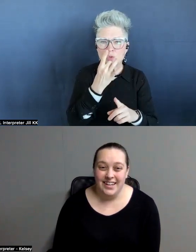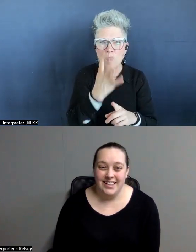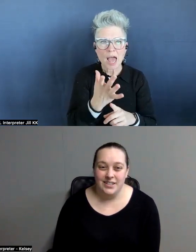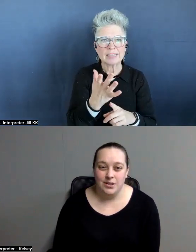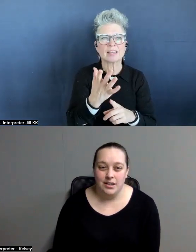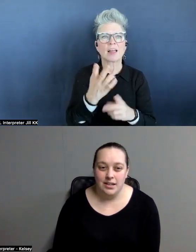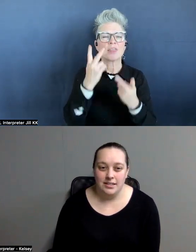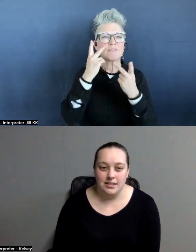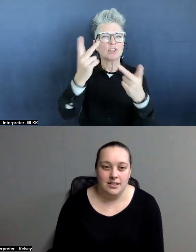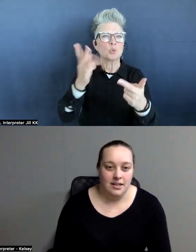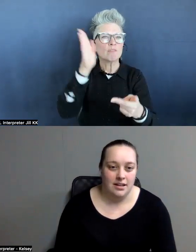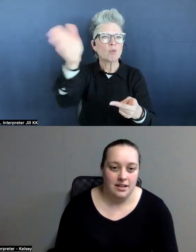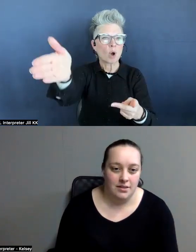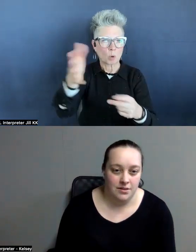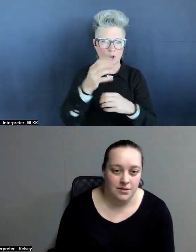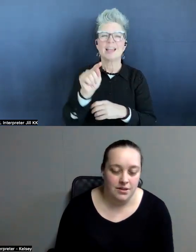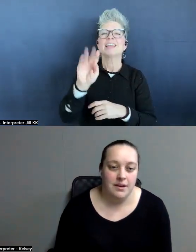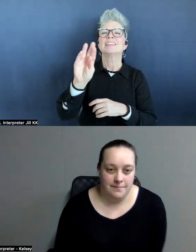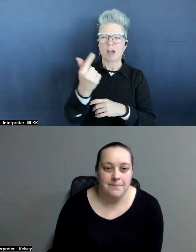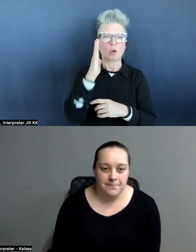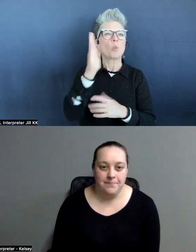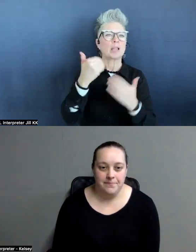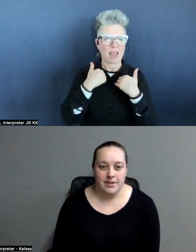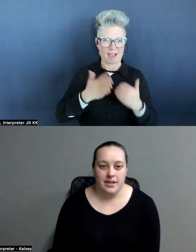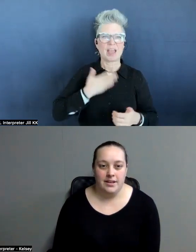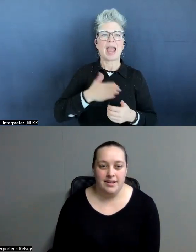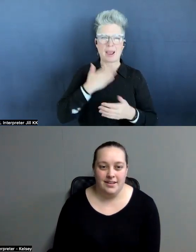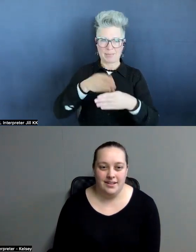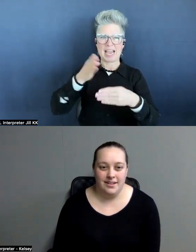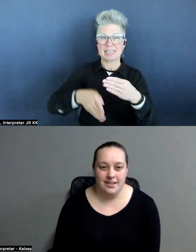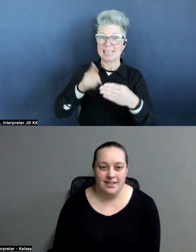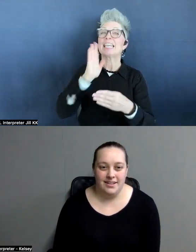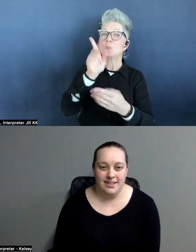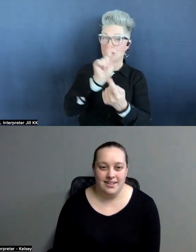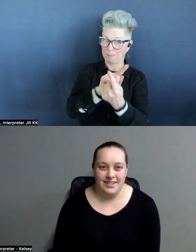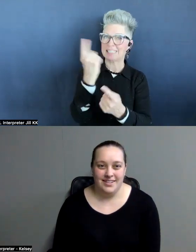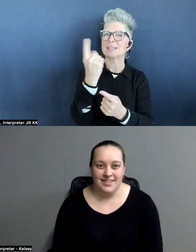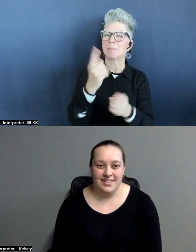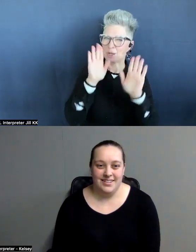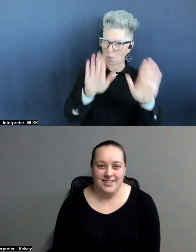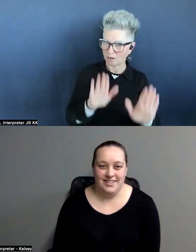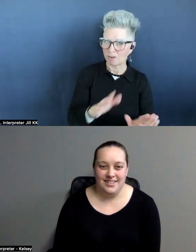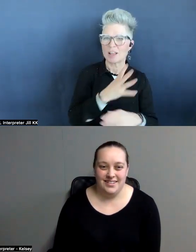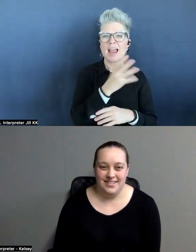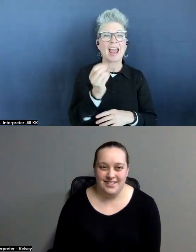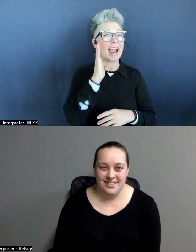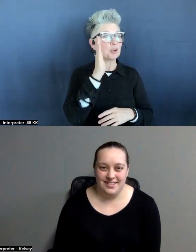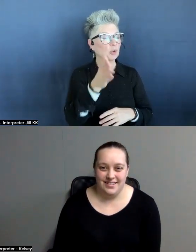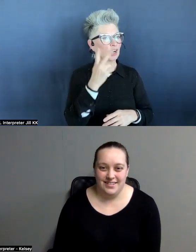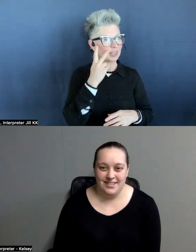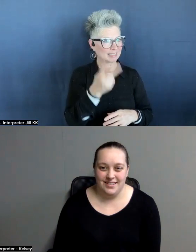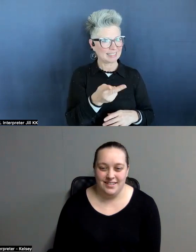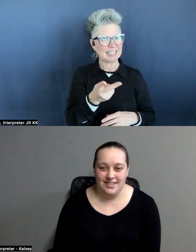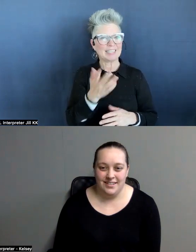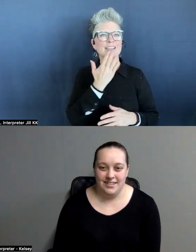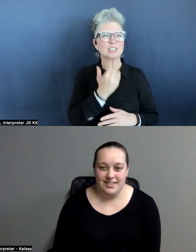And Tug is going to get his happy ending. He is going to meet somebody wonderful. And we are going to see the